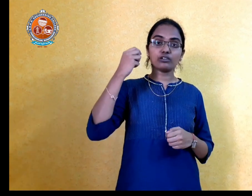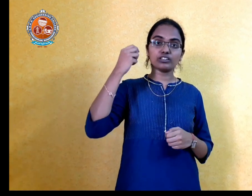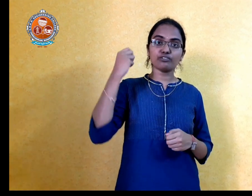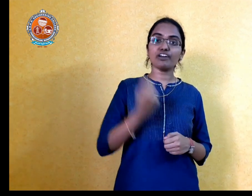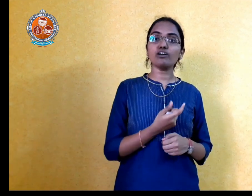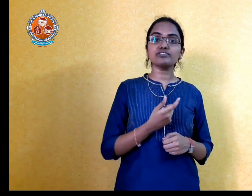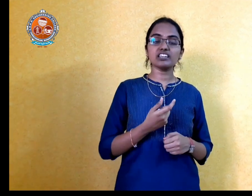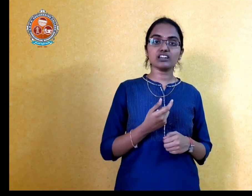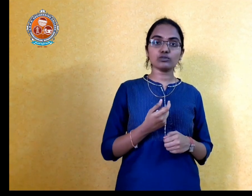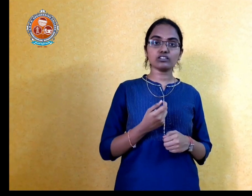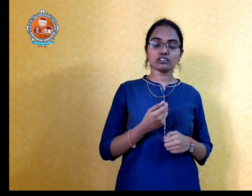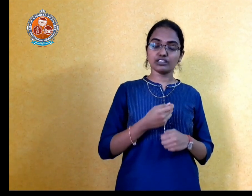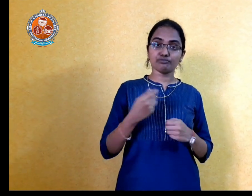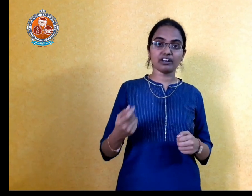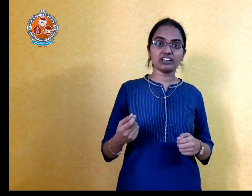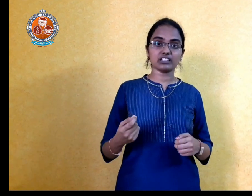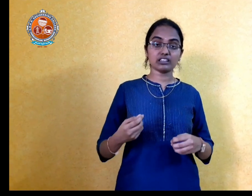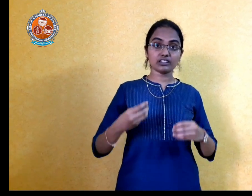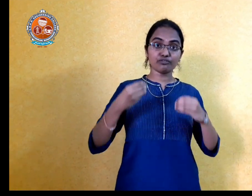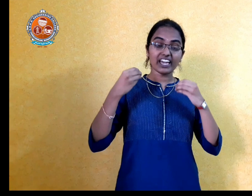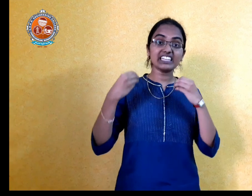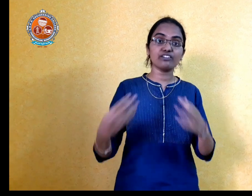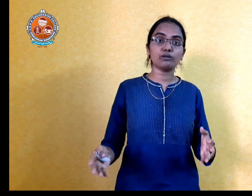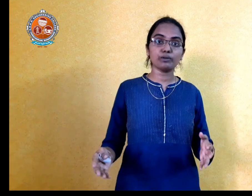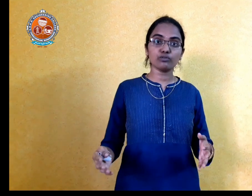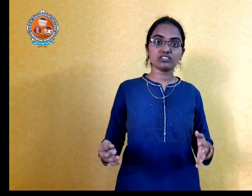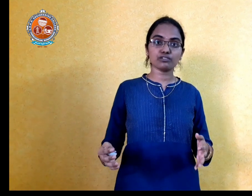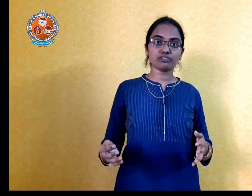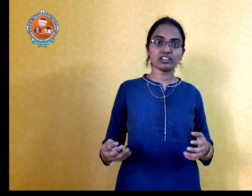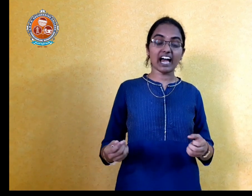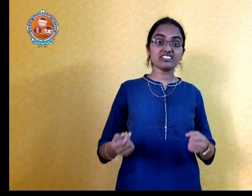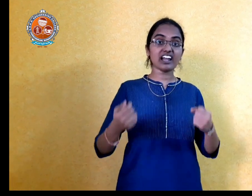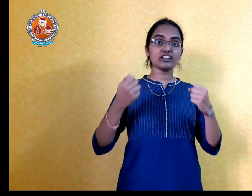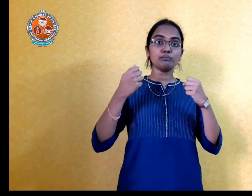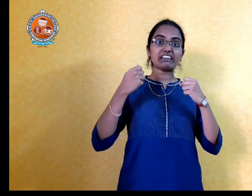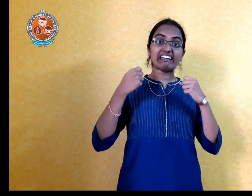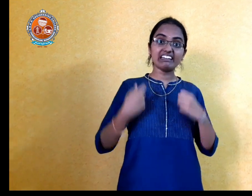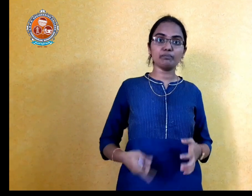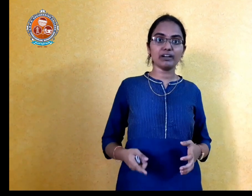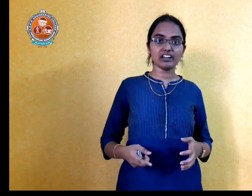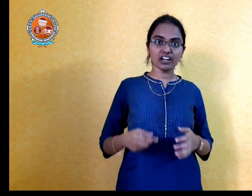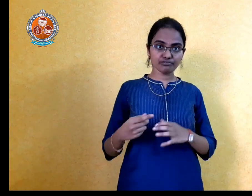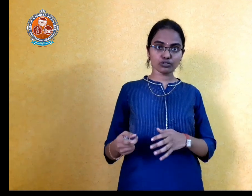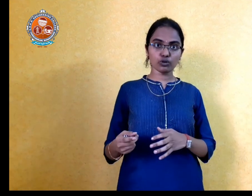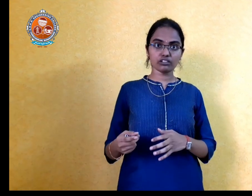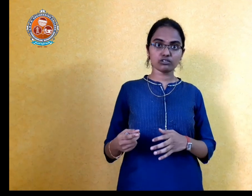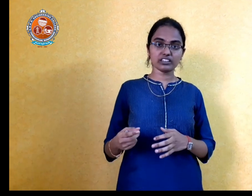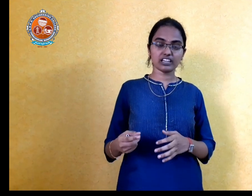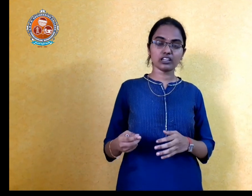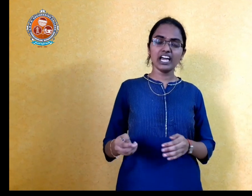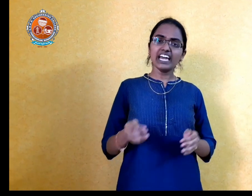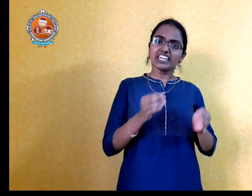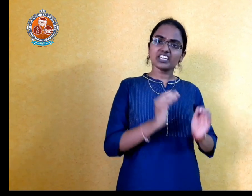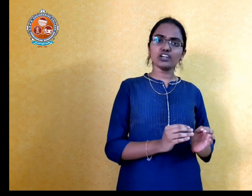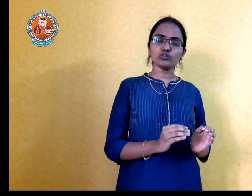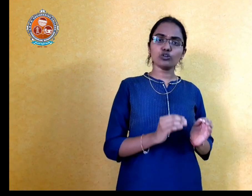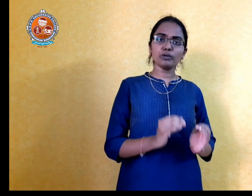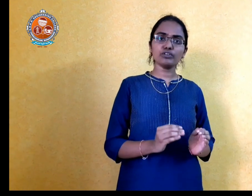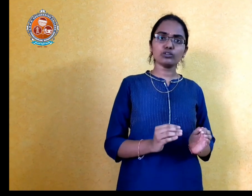way of thinking was different the way they will be was different I started being independent after going there. Here you will be with